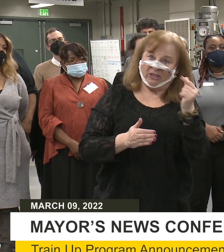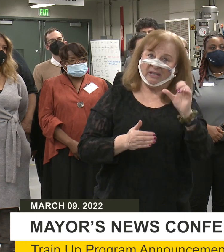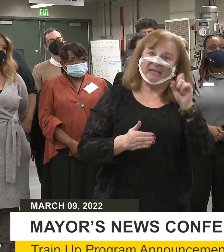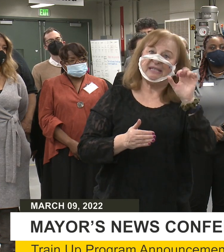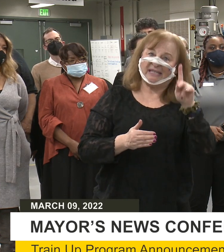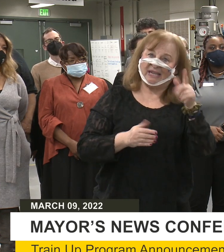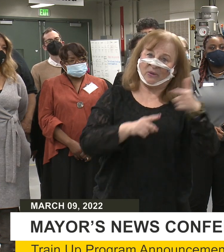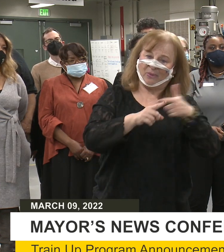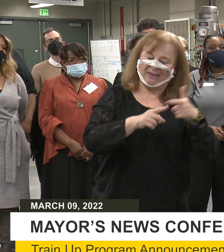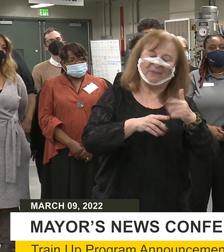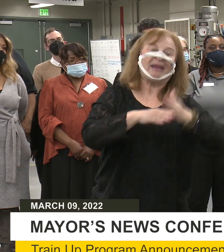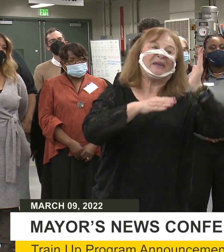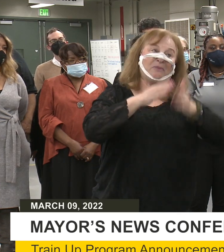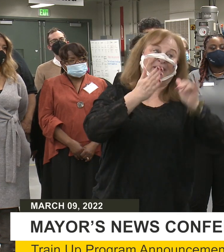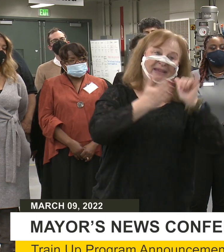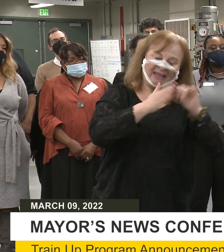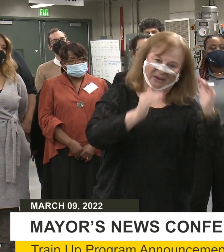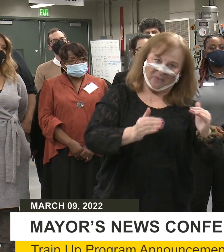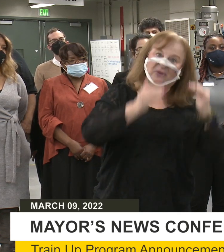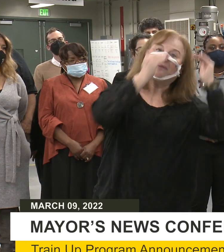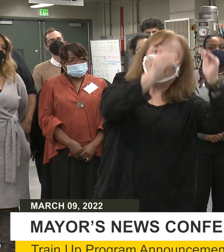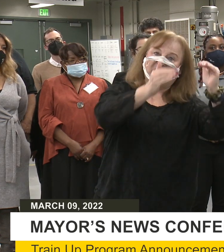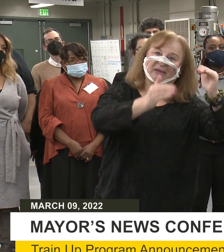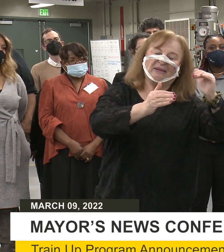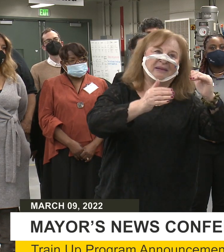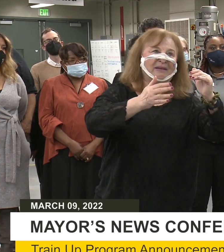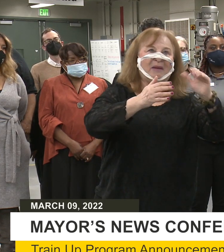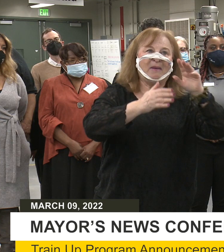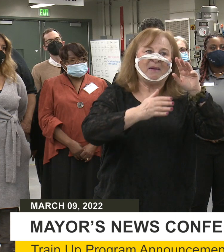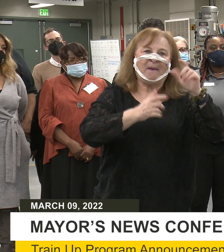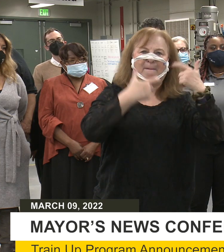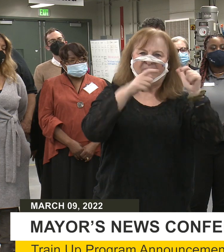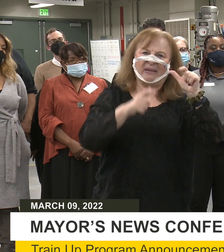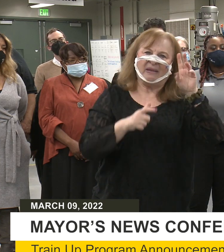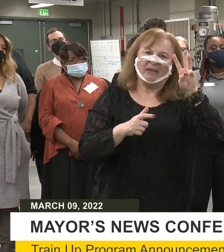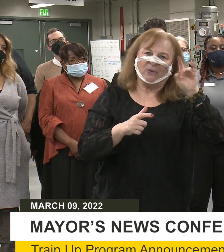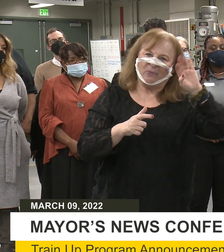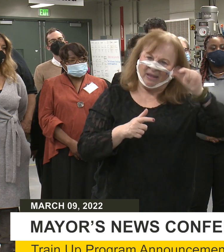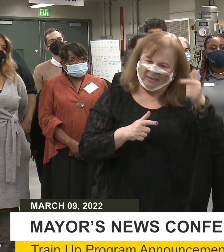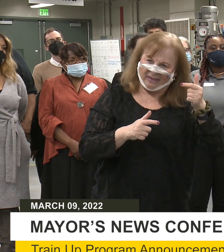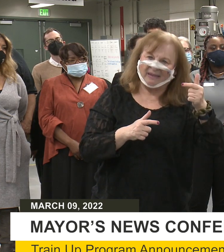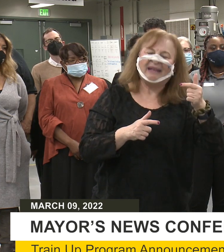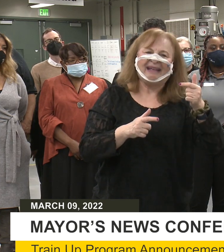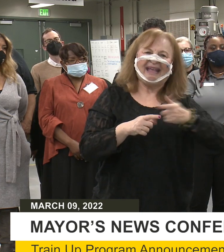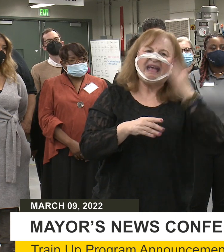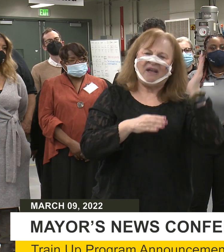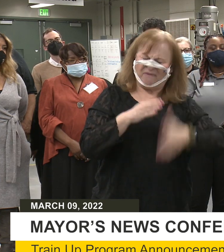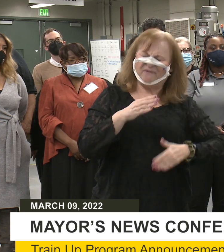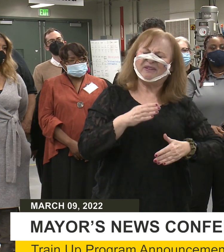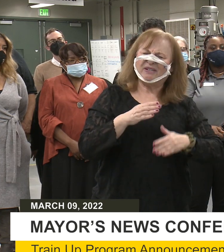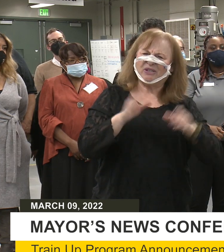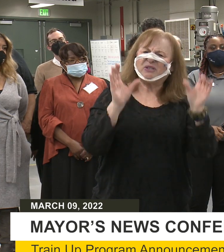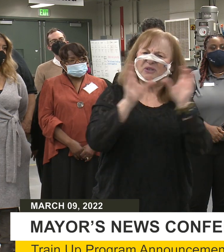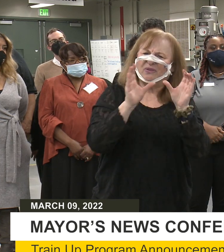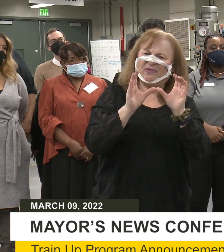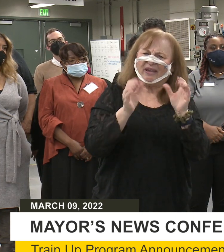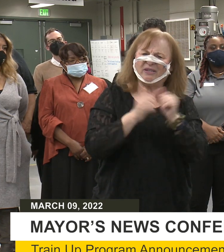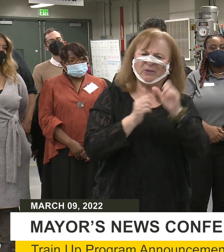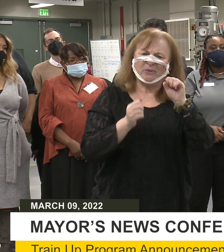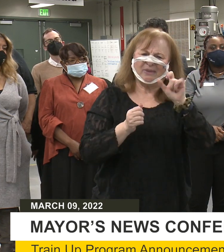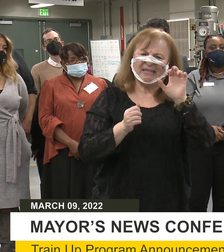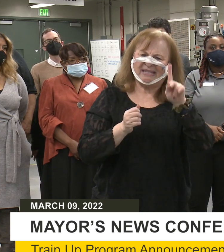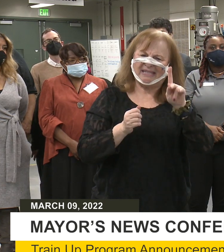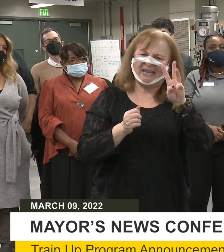test. Once I complete that, I'll move on to MIG welding. At the end of Jock, I'll walk away with a certification in stick welding